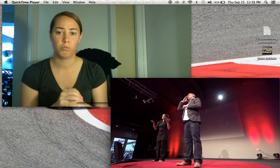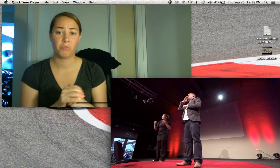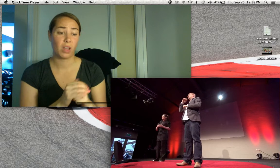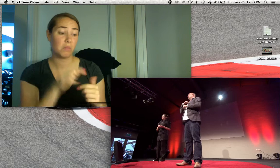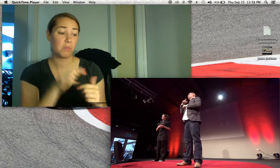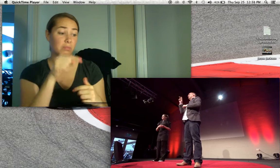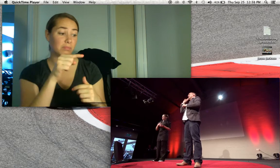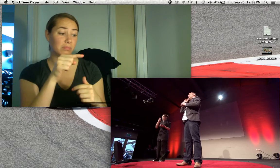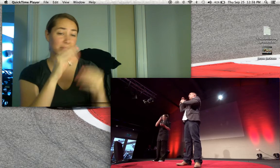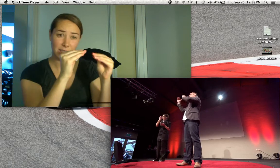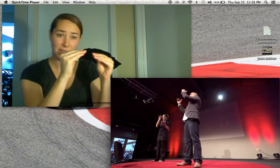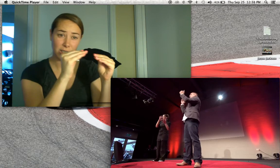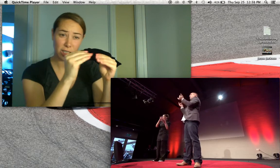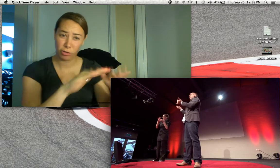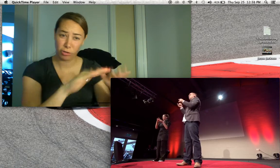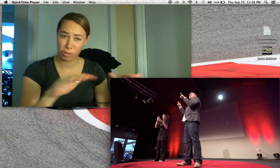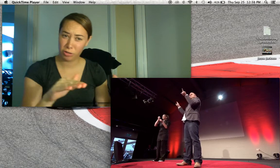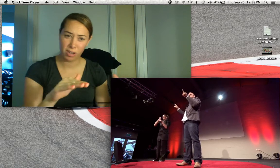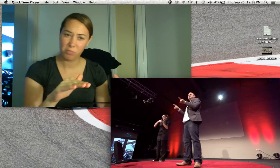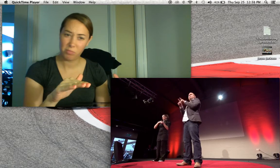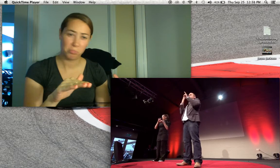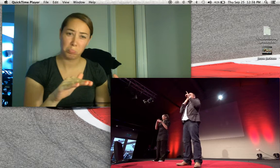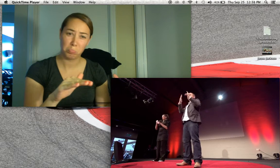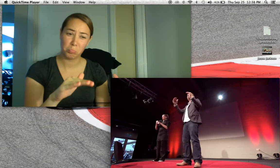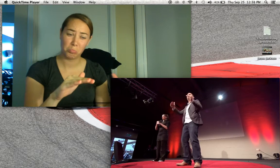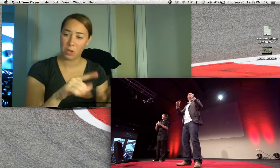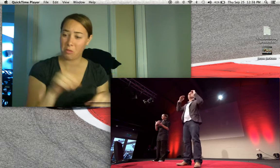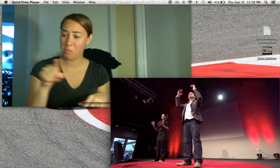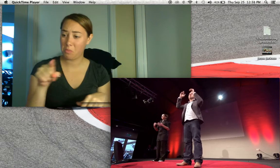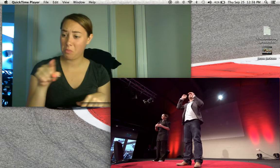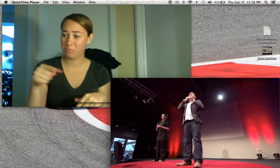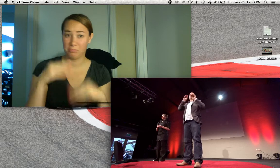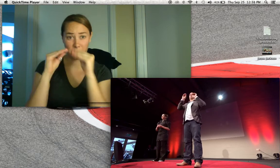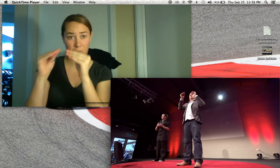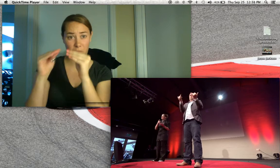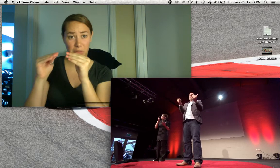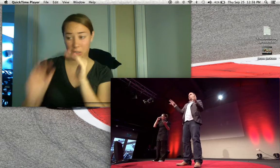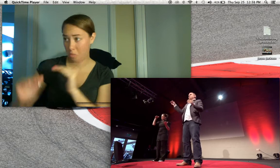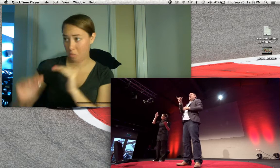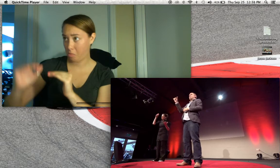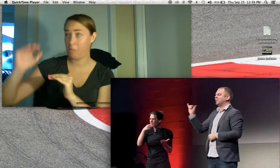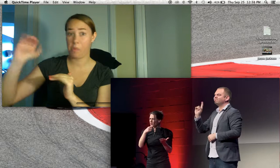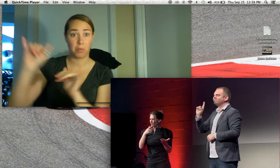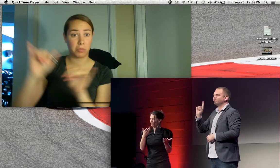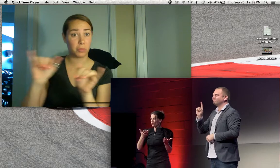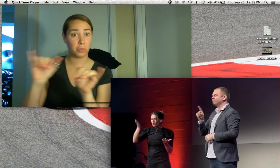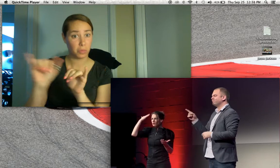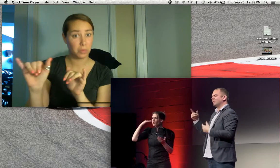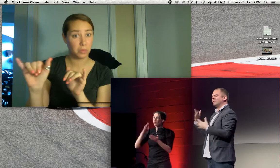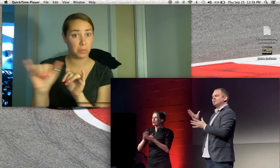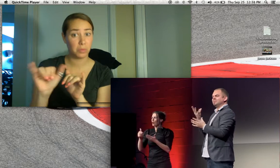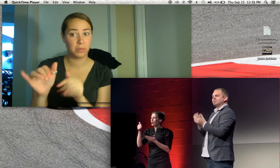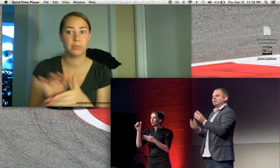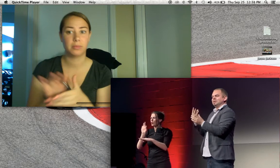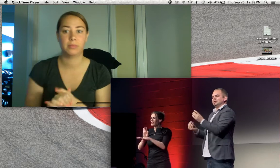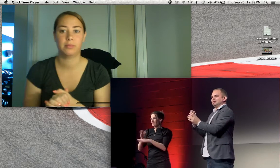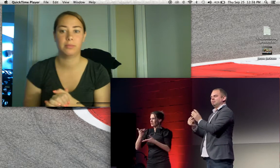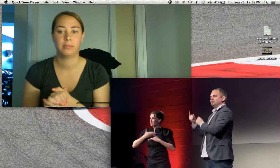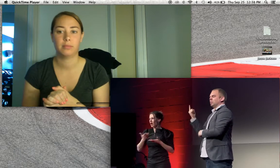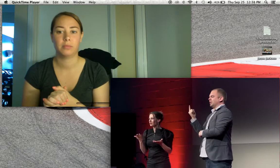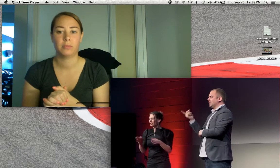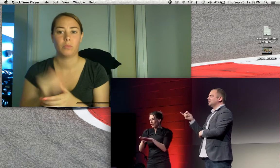I work with deaf adults as well, because I know that they didn't have the benefit of the same high-level